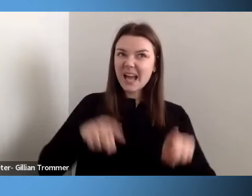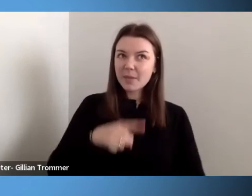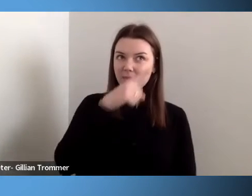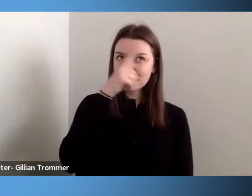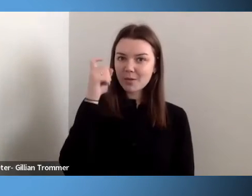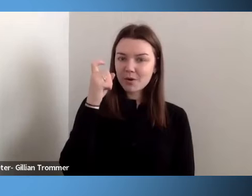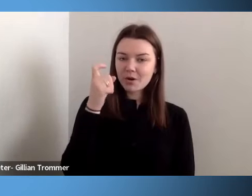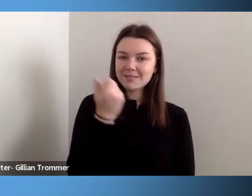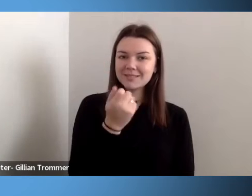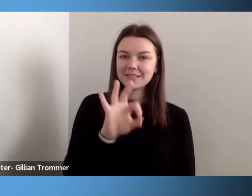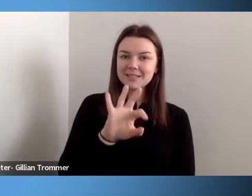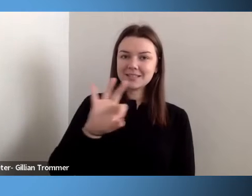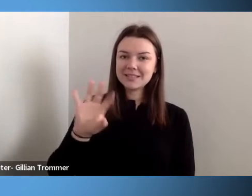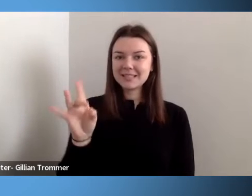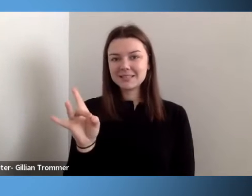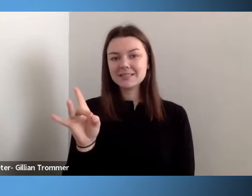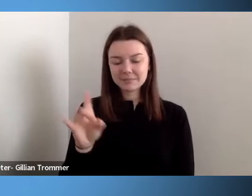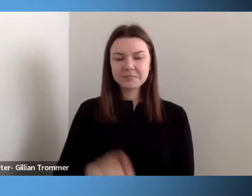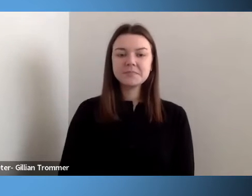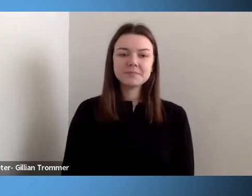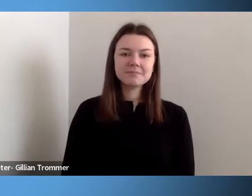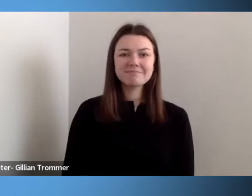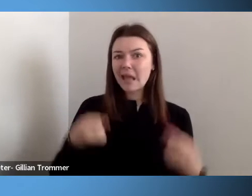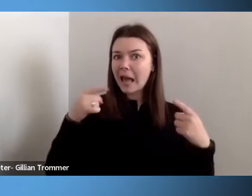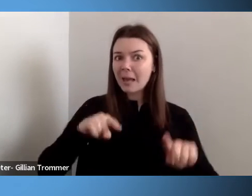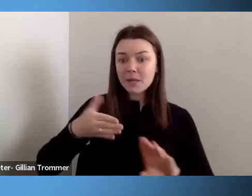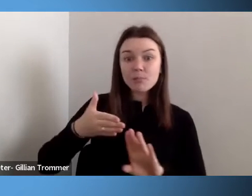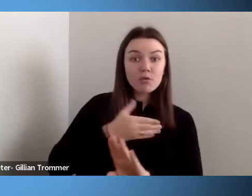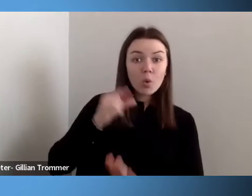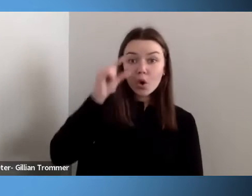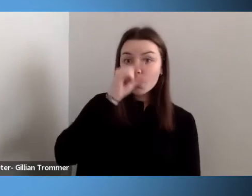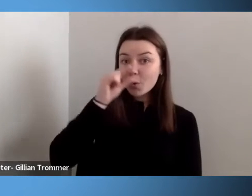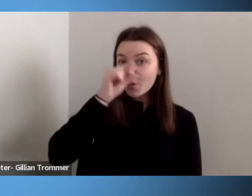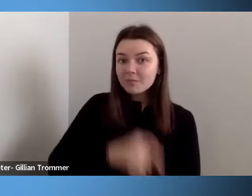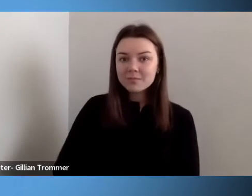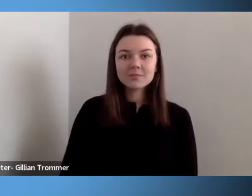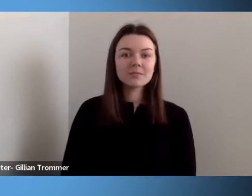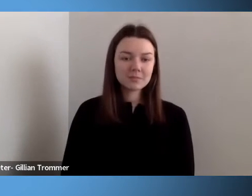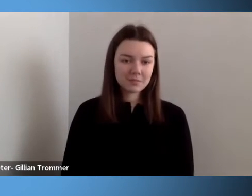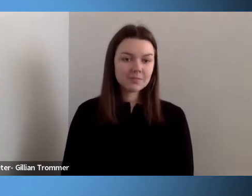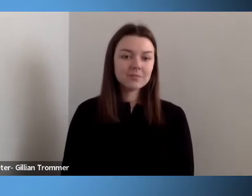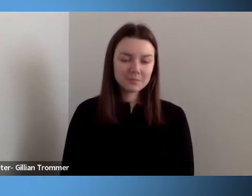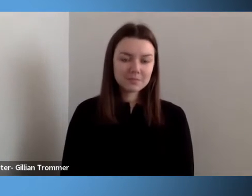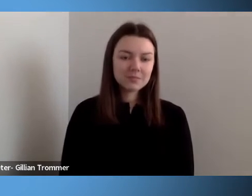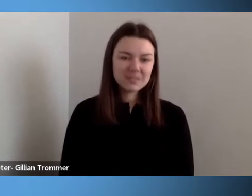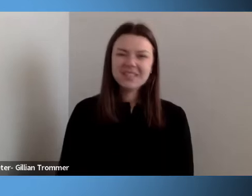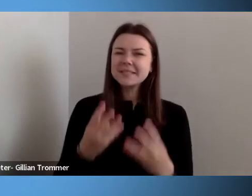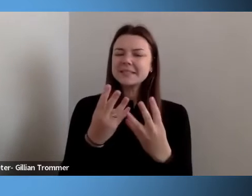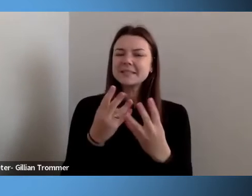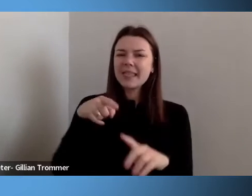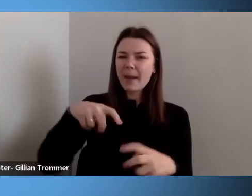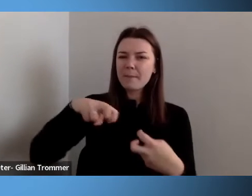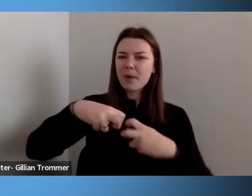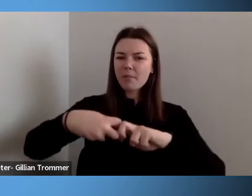This was done before we had Google. In solving this problem, they took